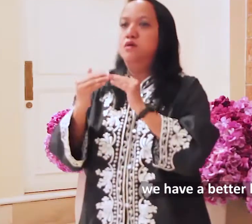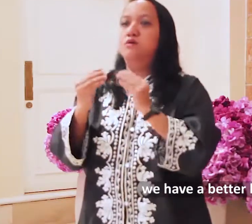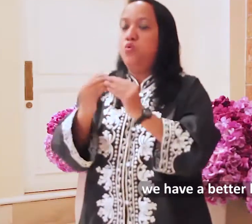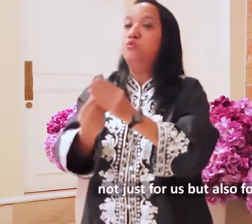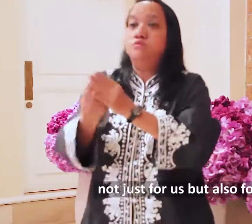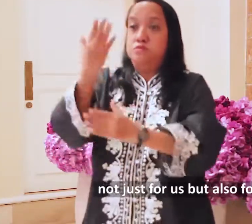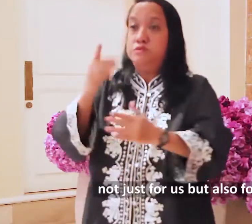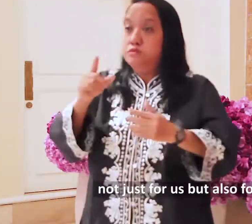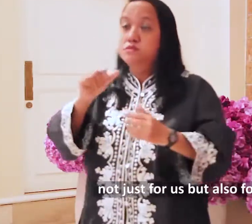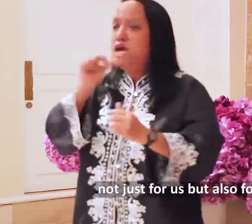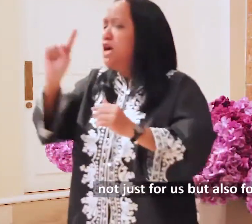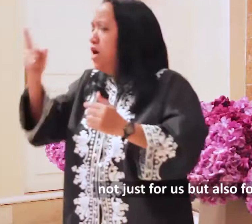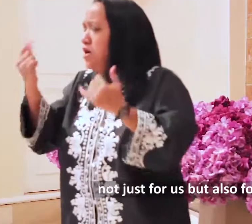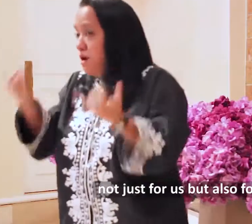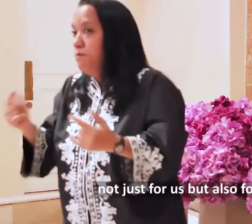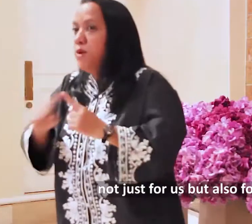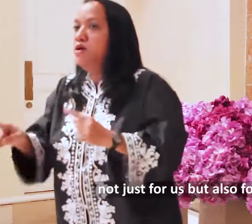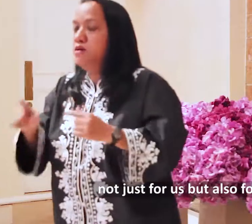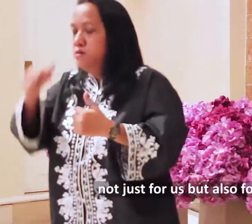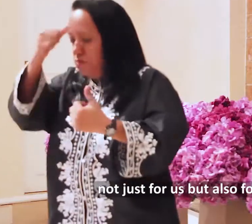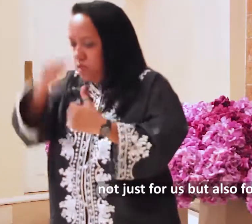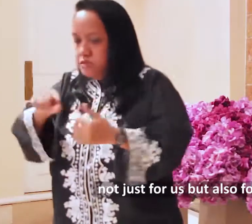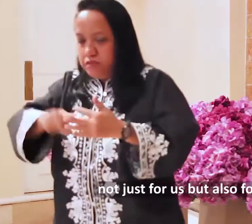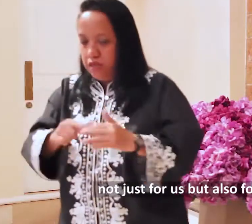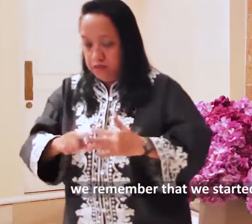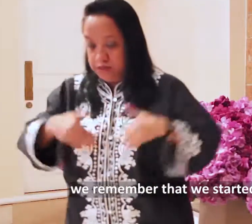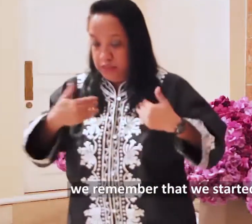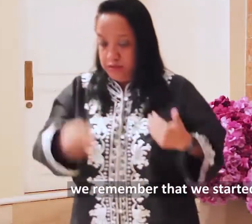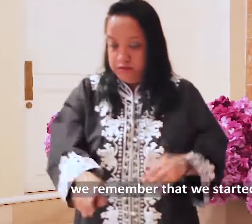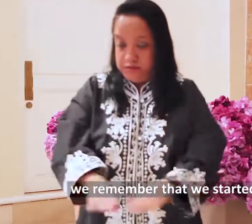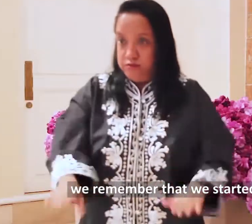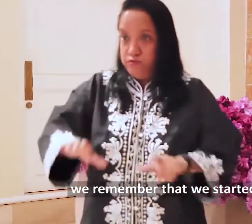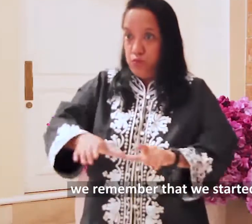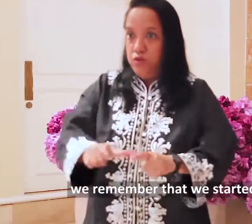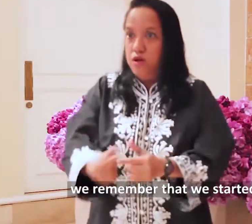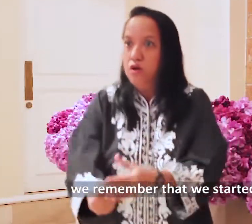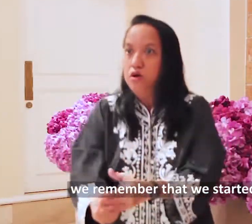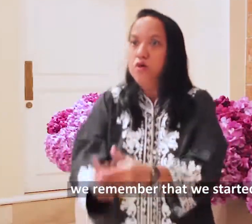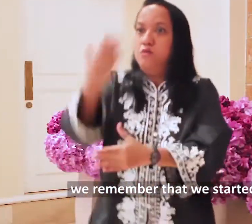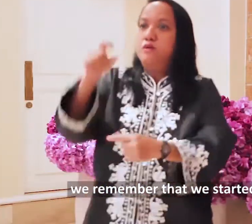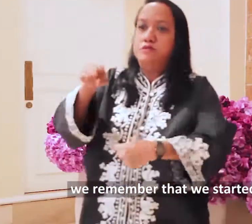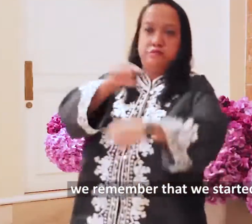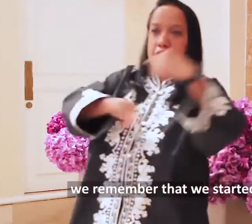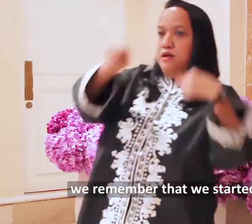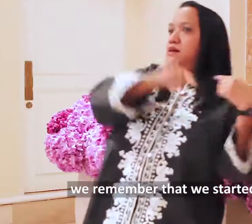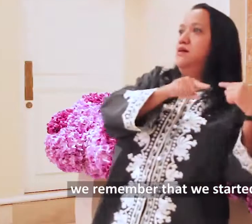lives, not just for us, but for our children. And we remember that we started